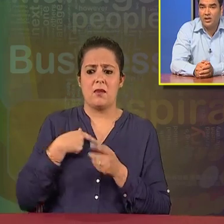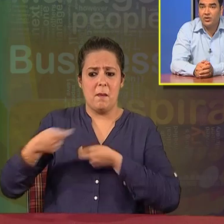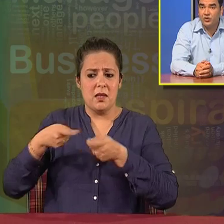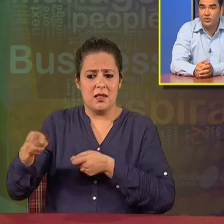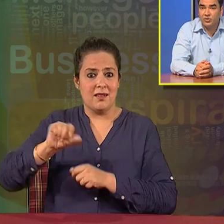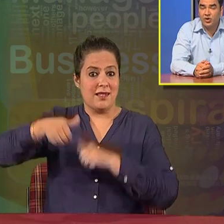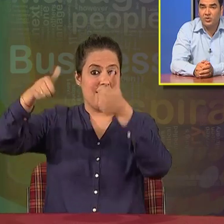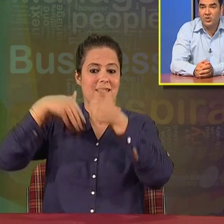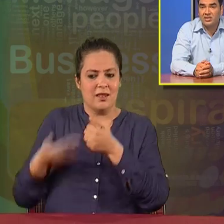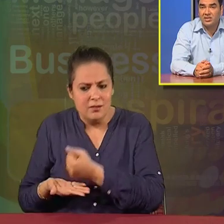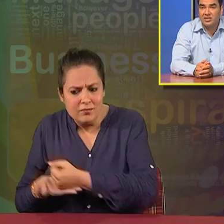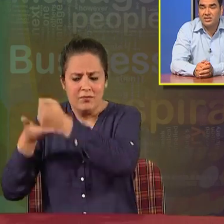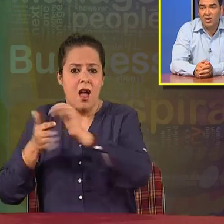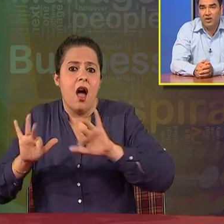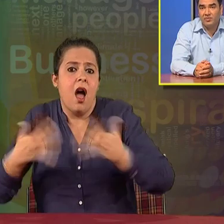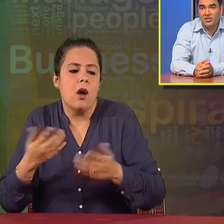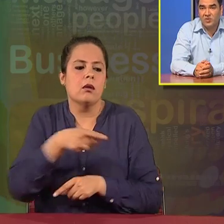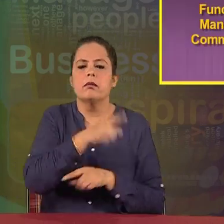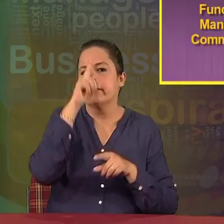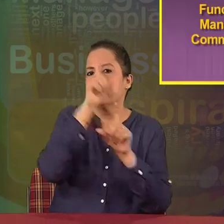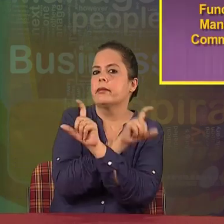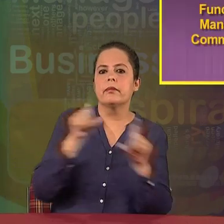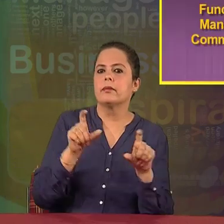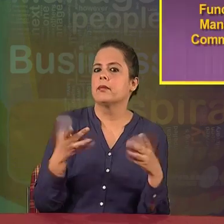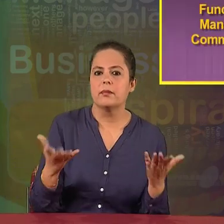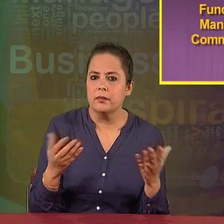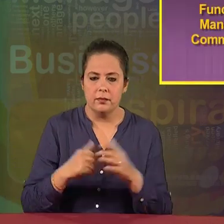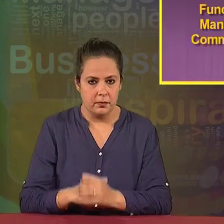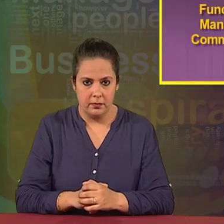they can contribute towards the success of the business organization.